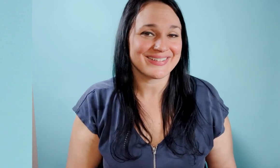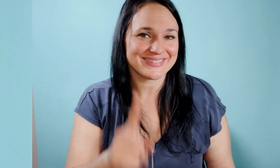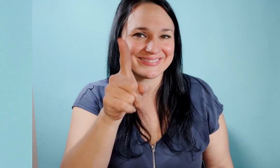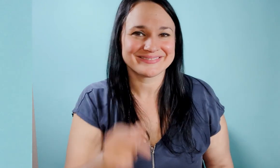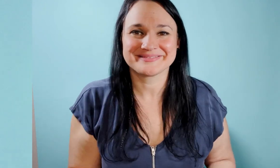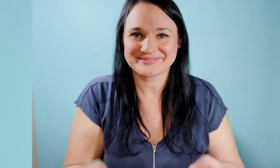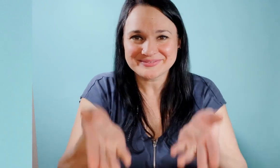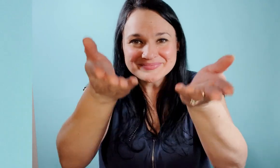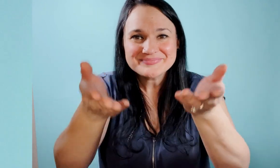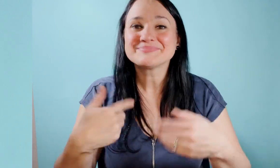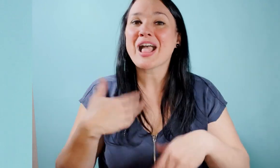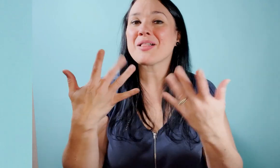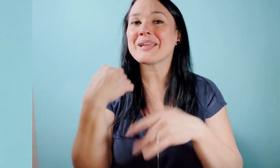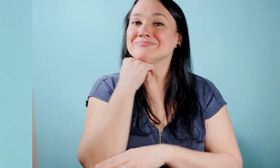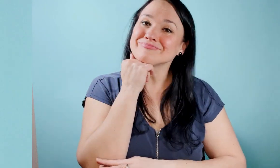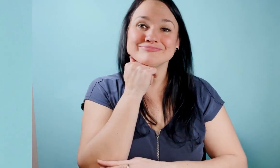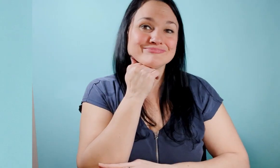go ahead now I'll just be waiting